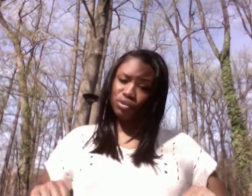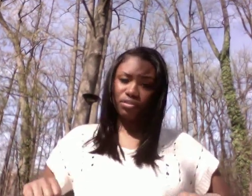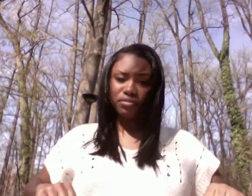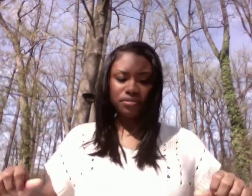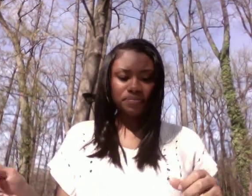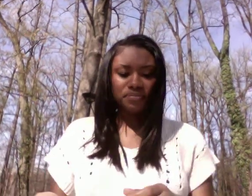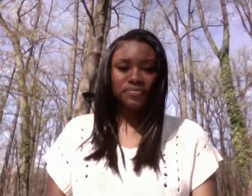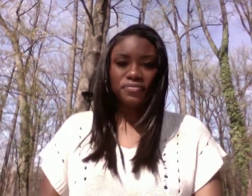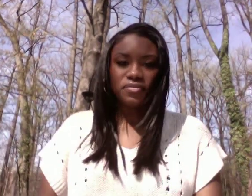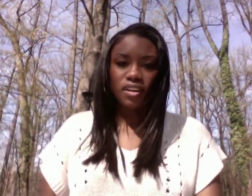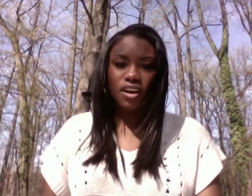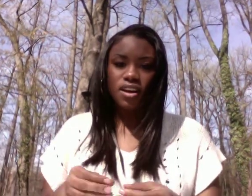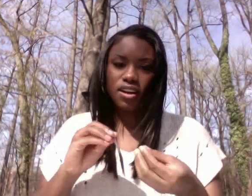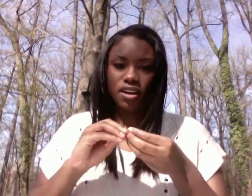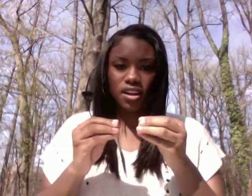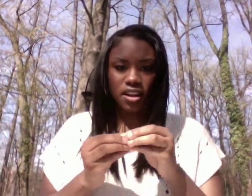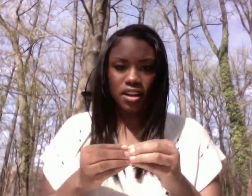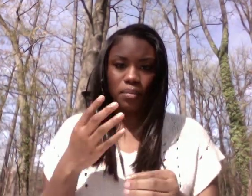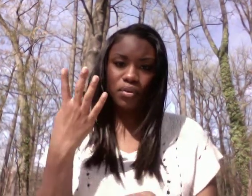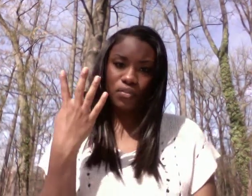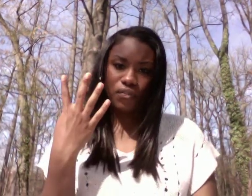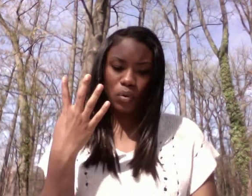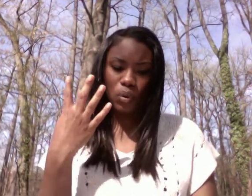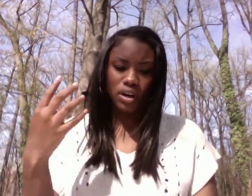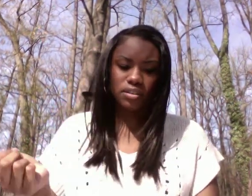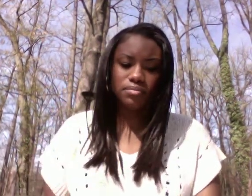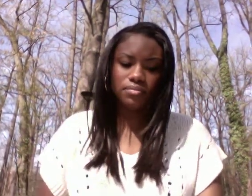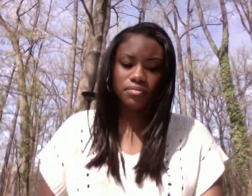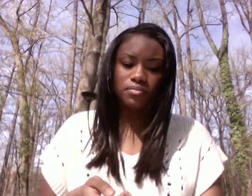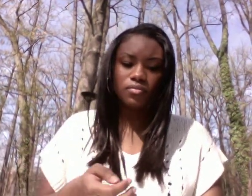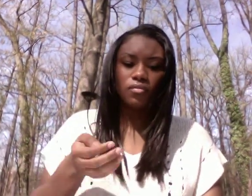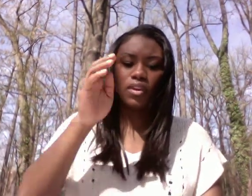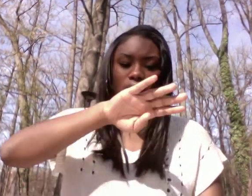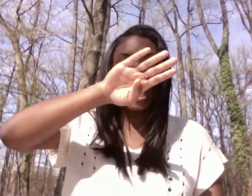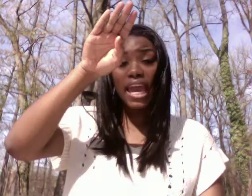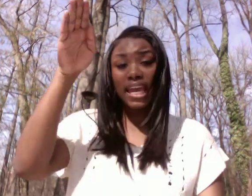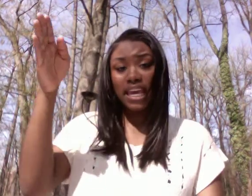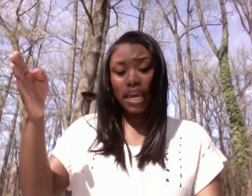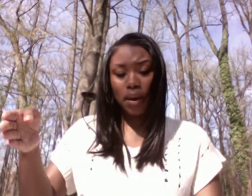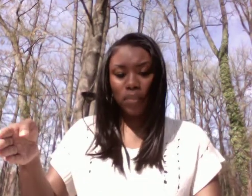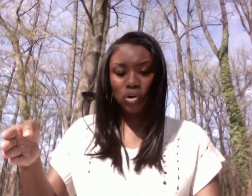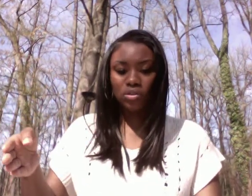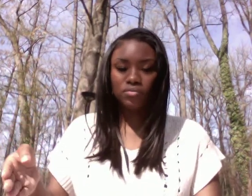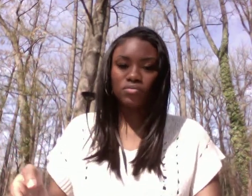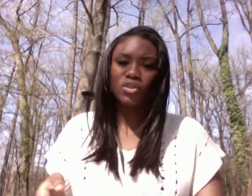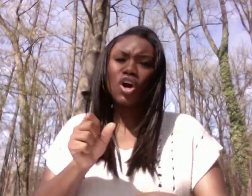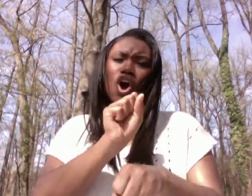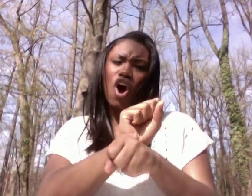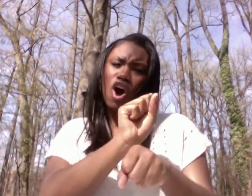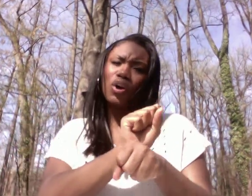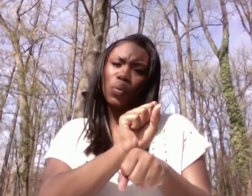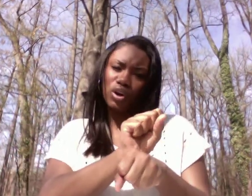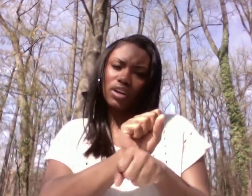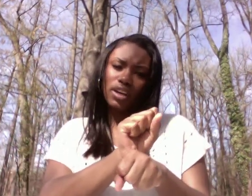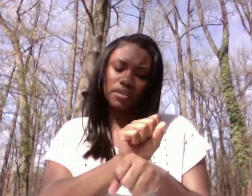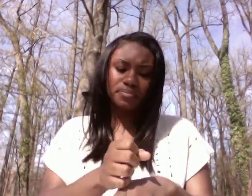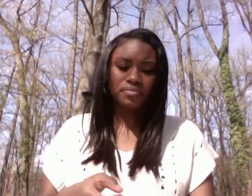4, 5, 2, baking 3, 4, and a part of work 3,